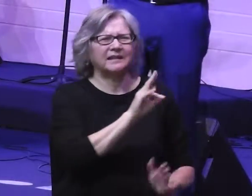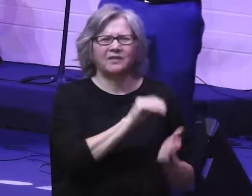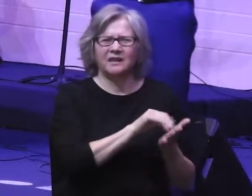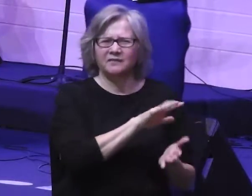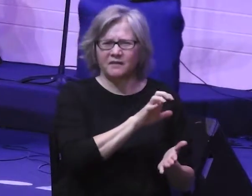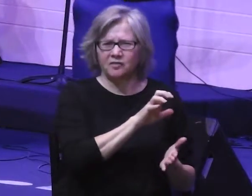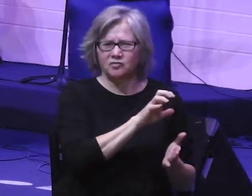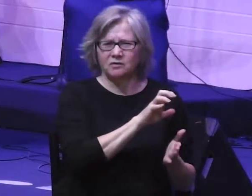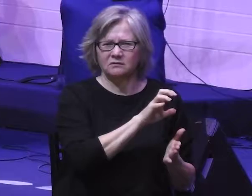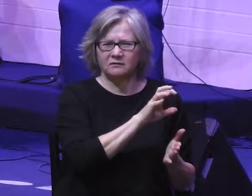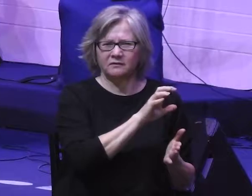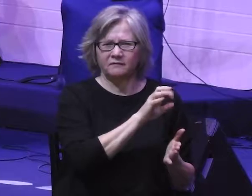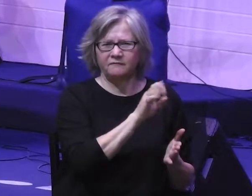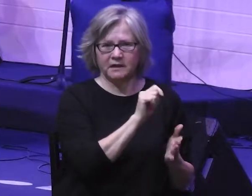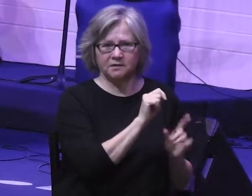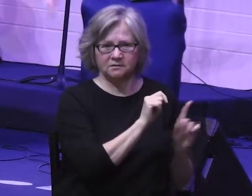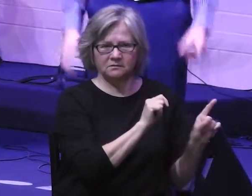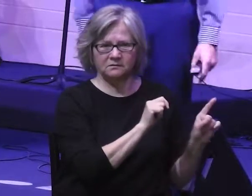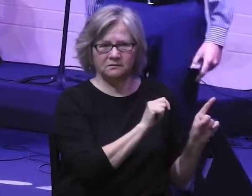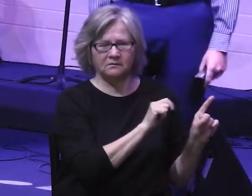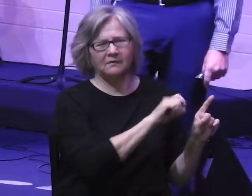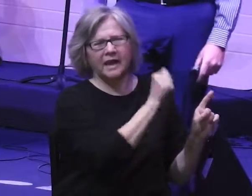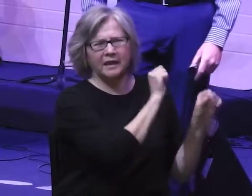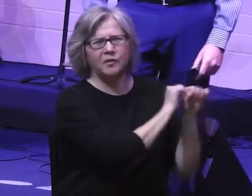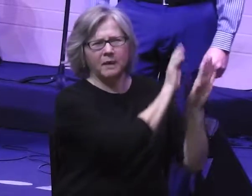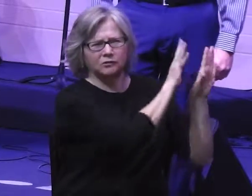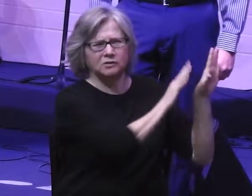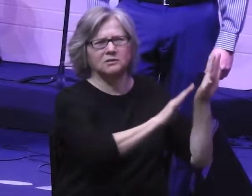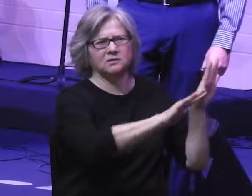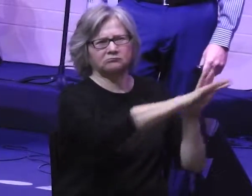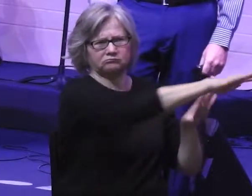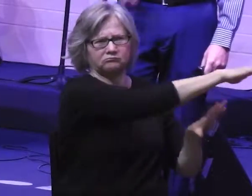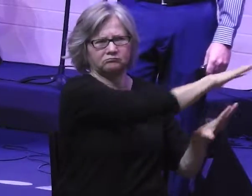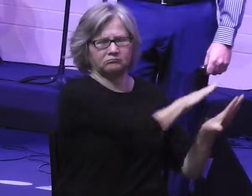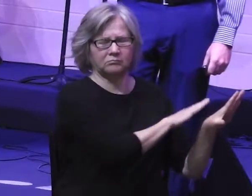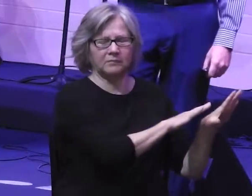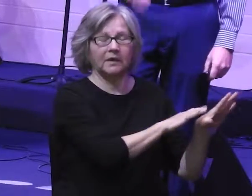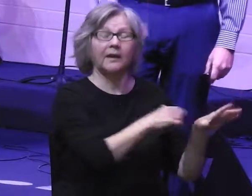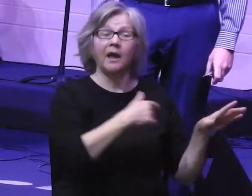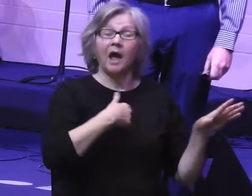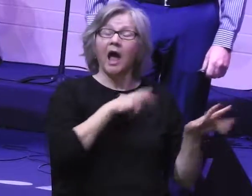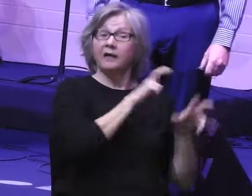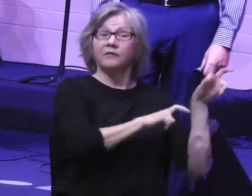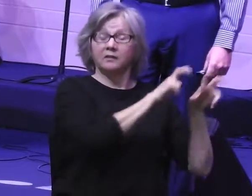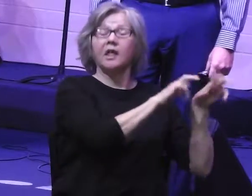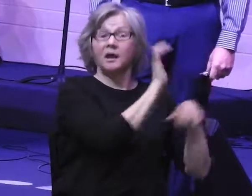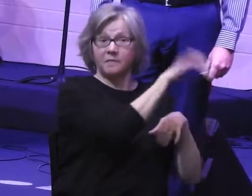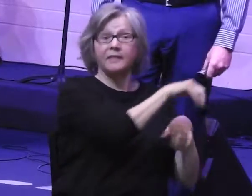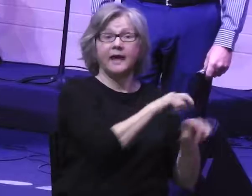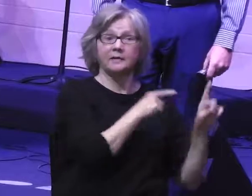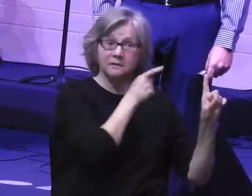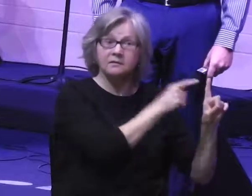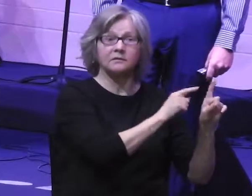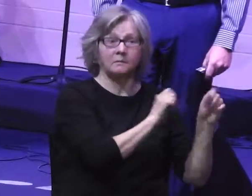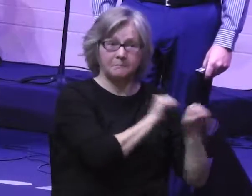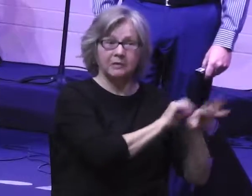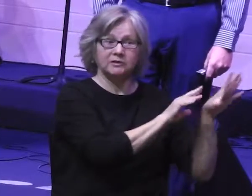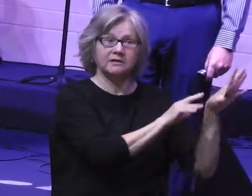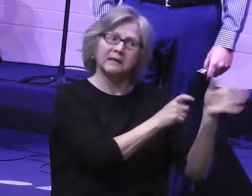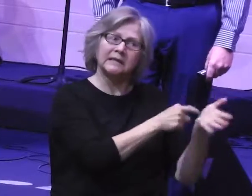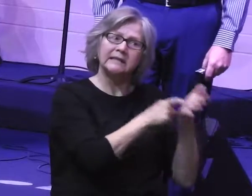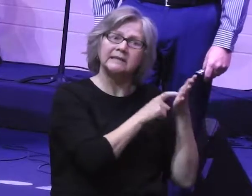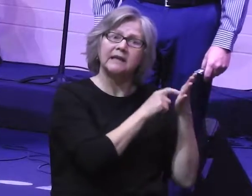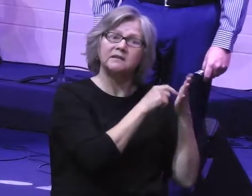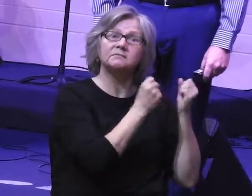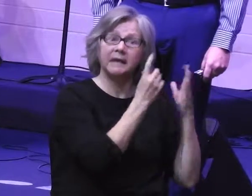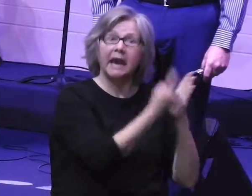There's other peaks around it. Most of them are not quite as high as that one. I've climbed that mountain. And